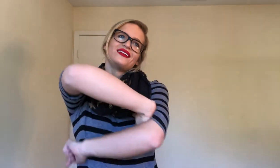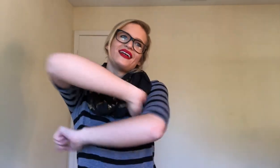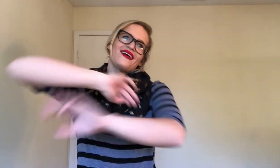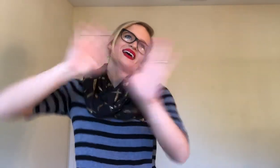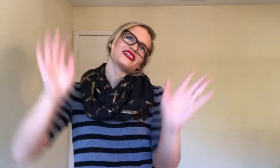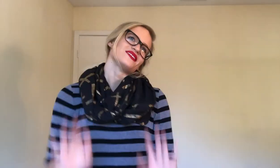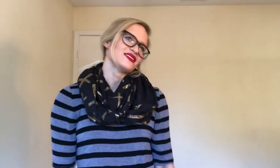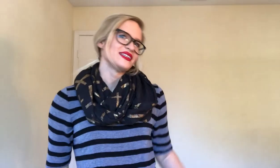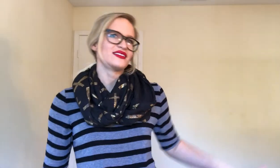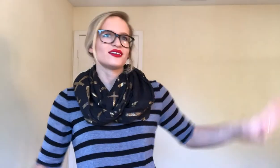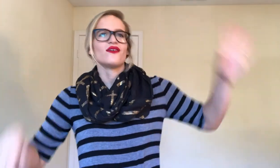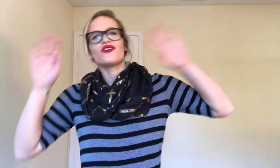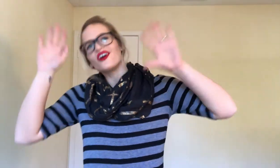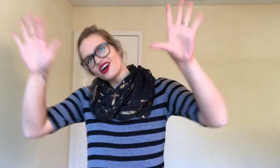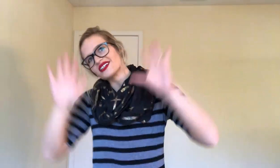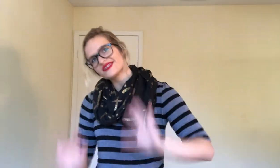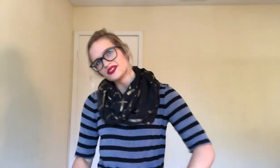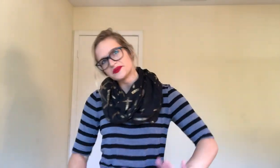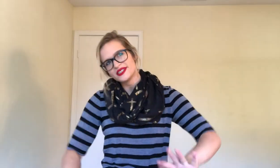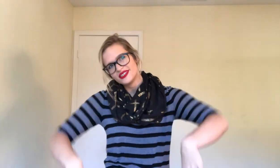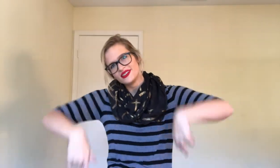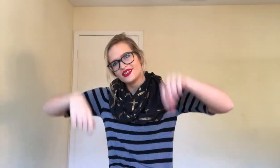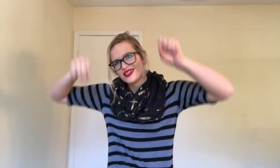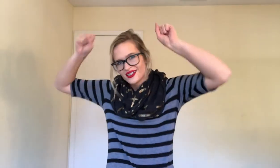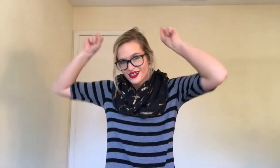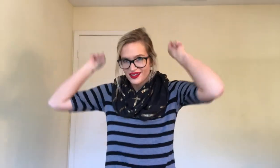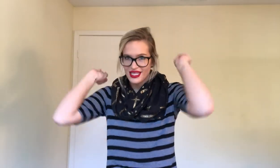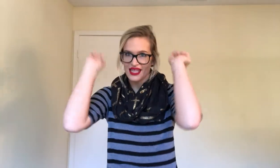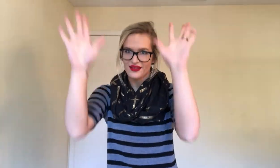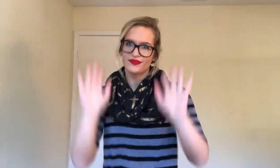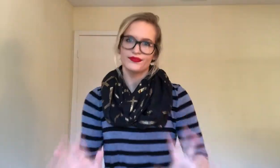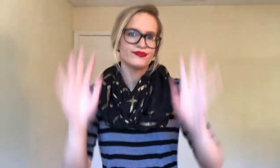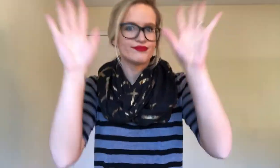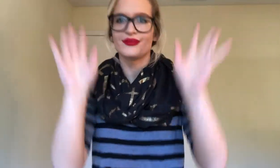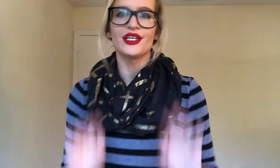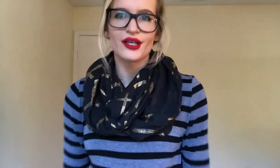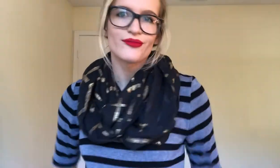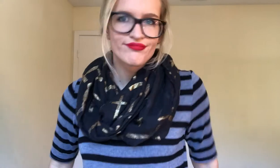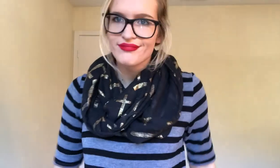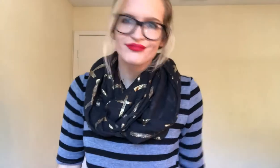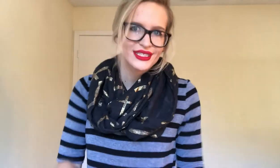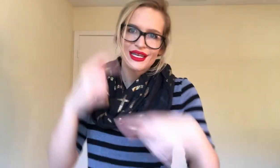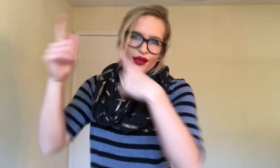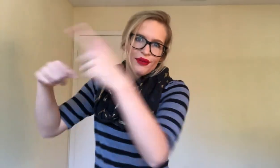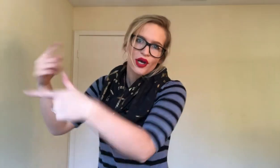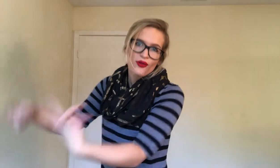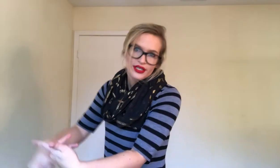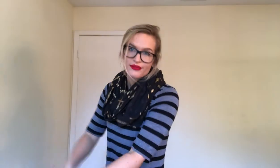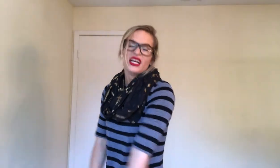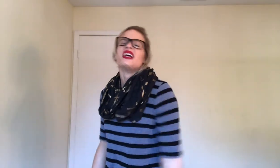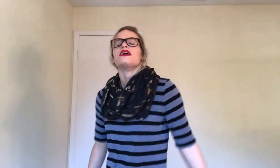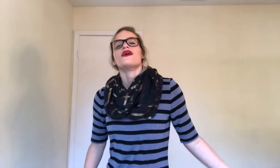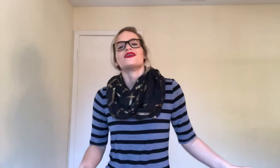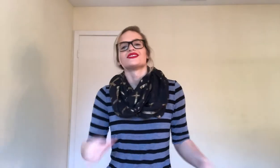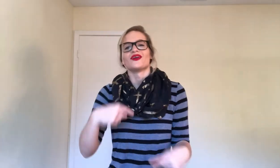excellent, awesome, you know, they can keep going. So,